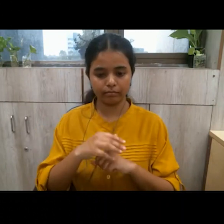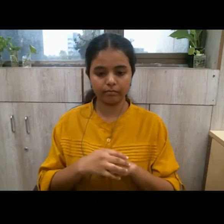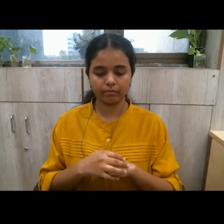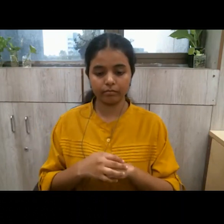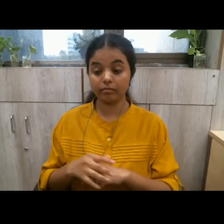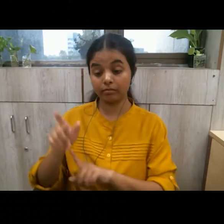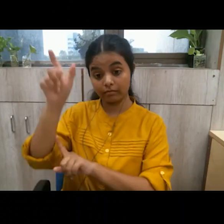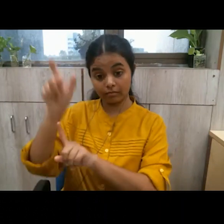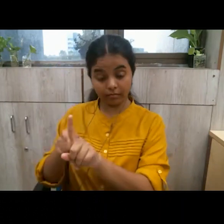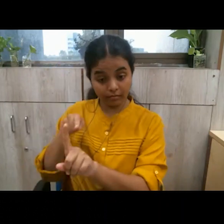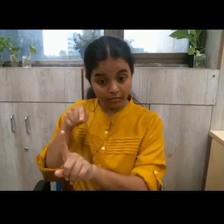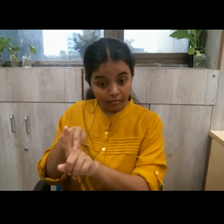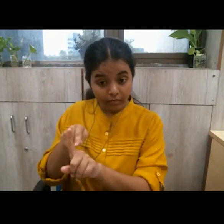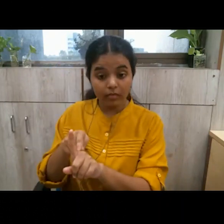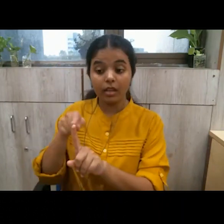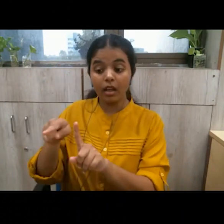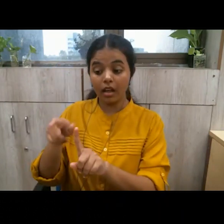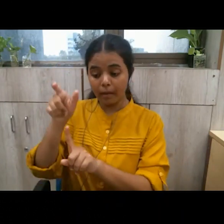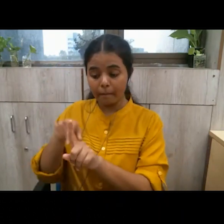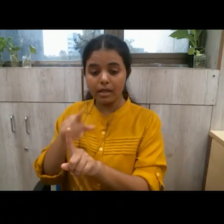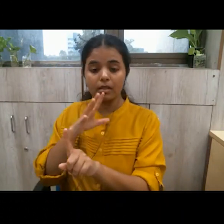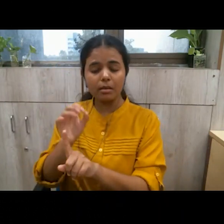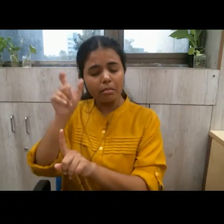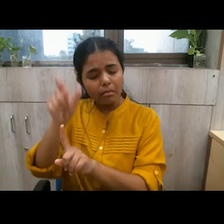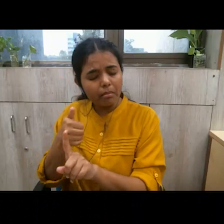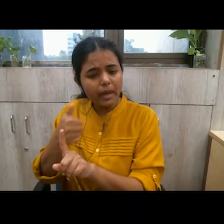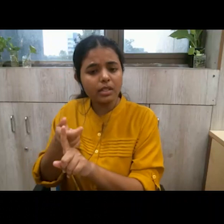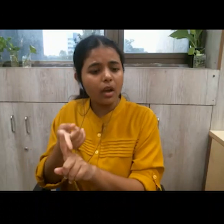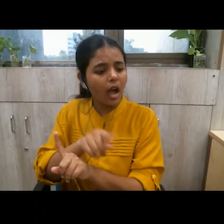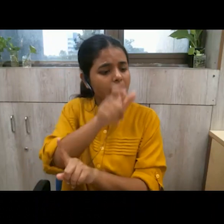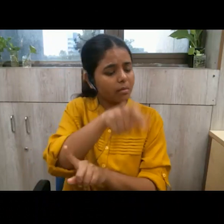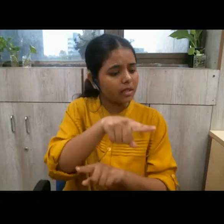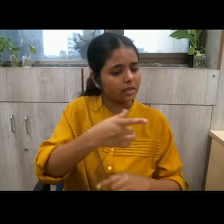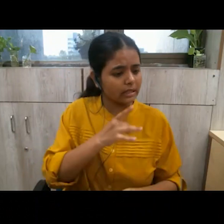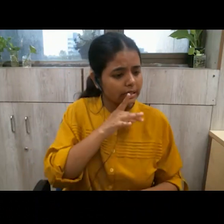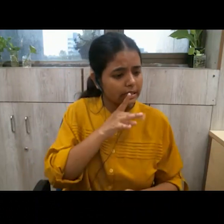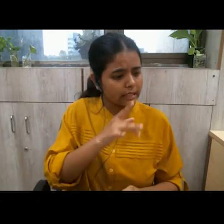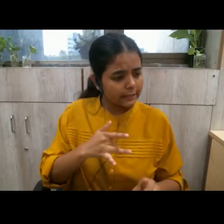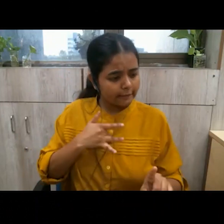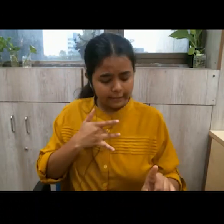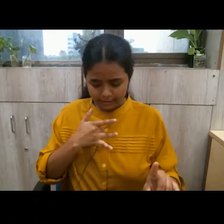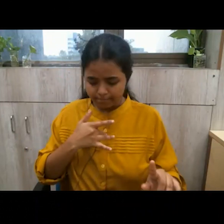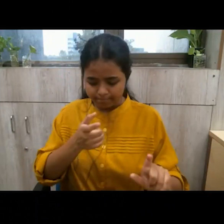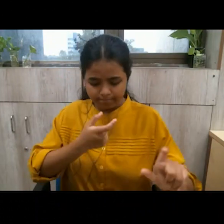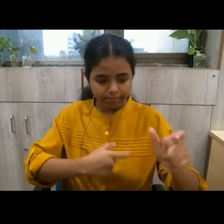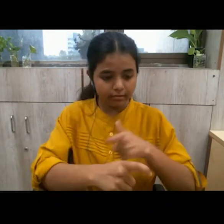a pious man is one who understands the pain of others who feels the pain of others